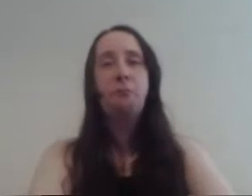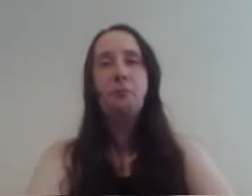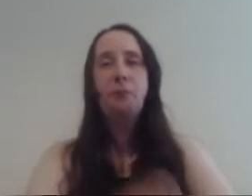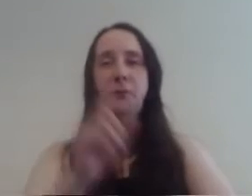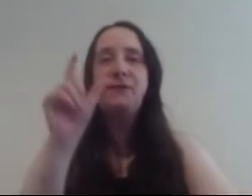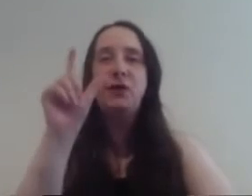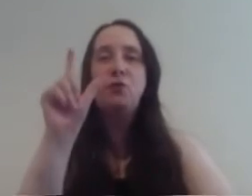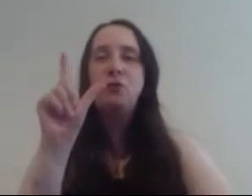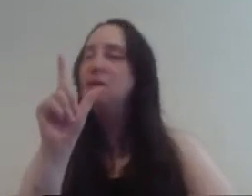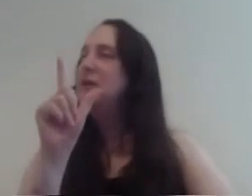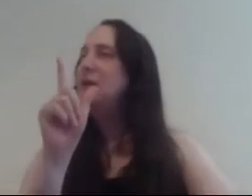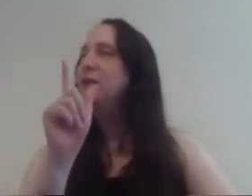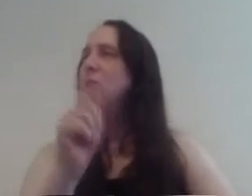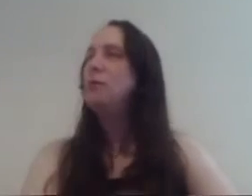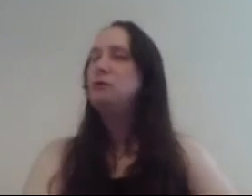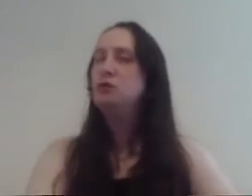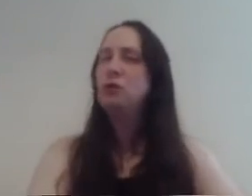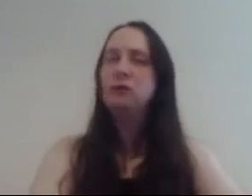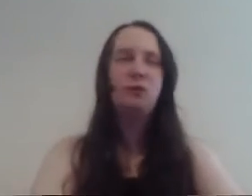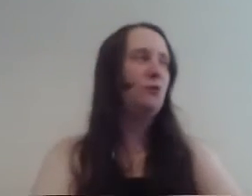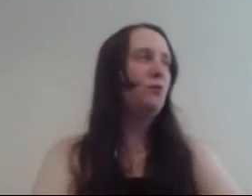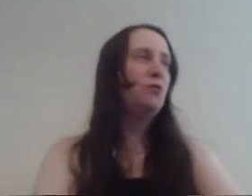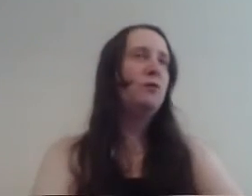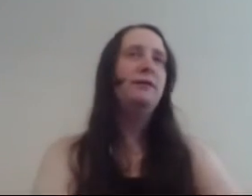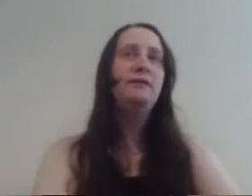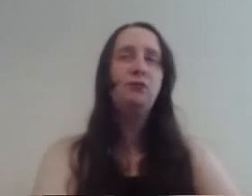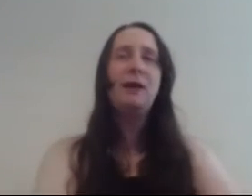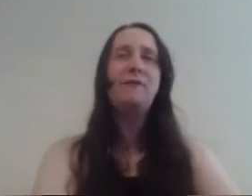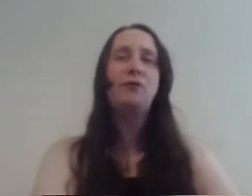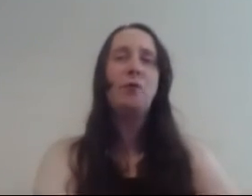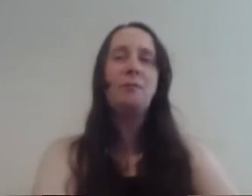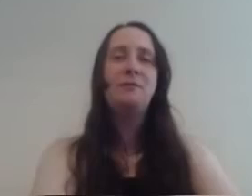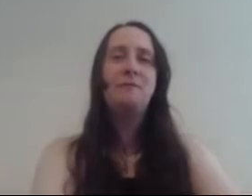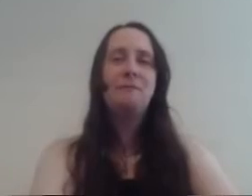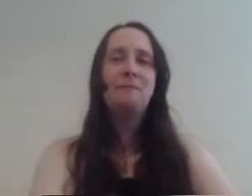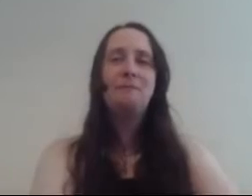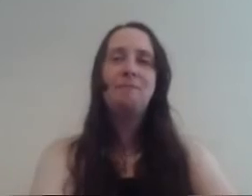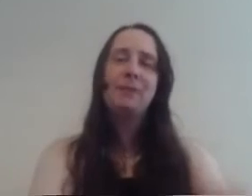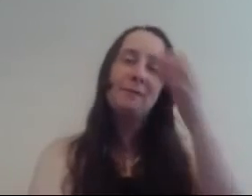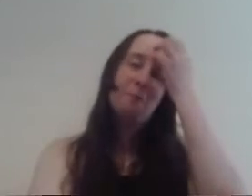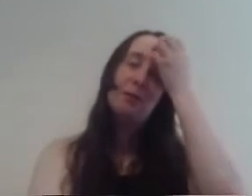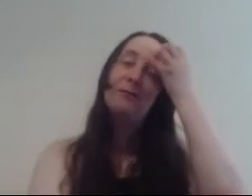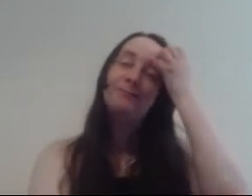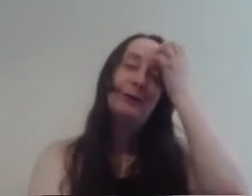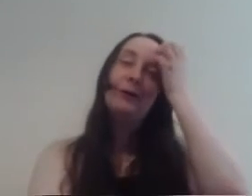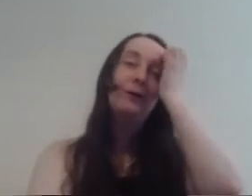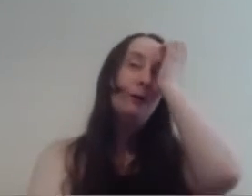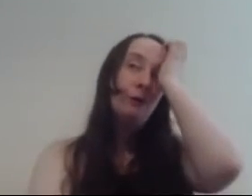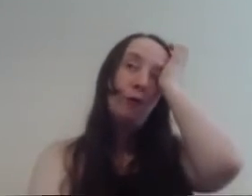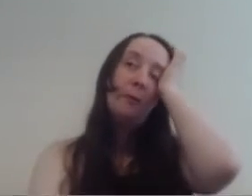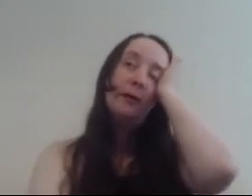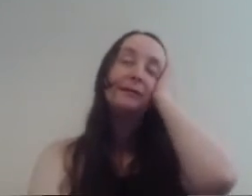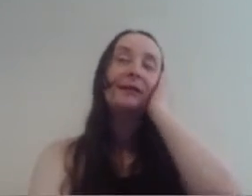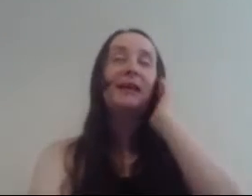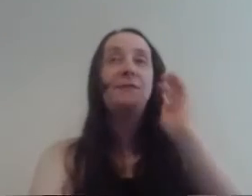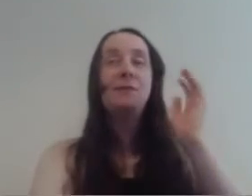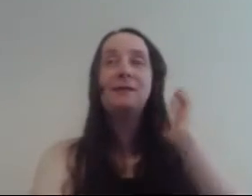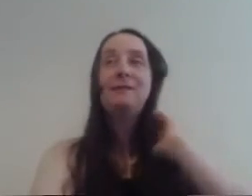wee vile I thought Will stole it then he stole that half of Robin but no Robin actually gave him it